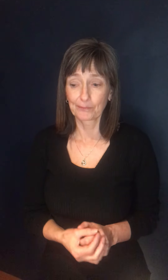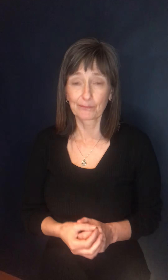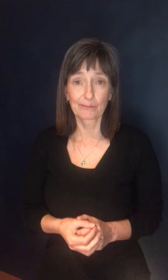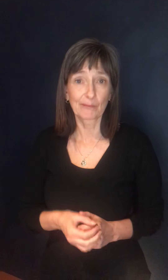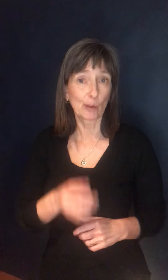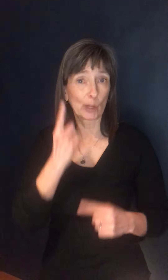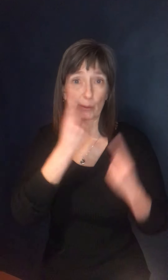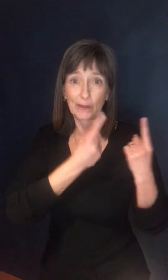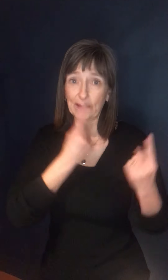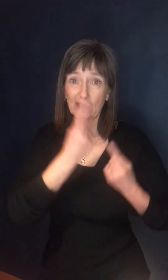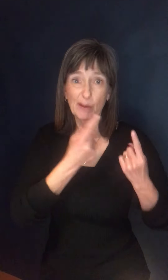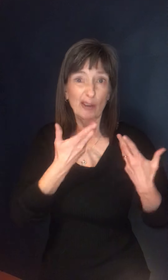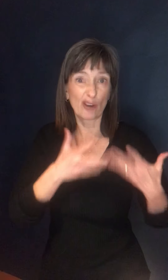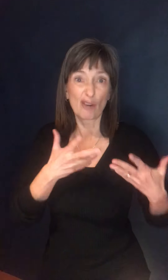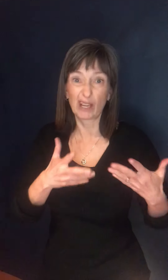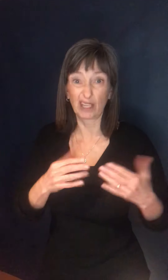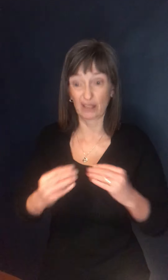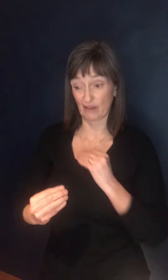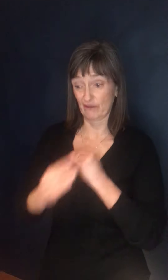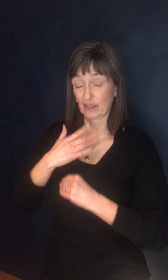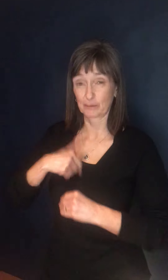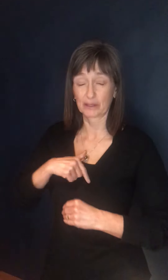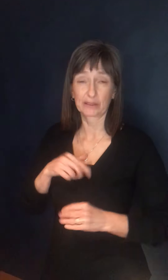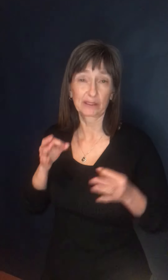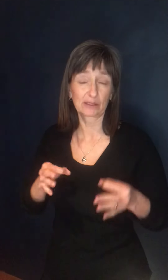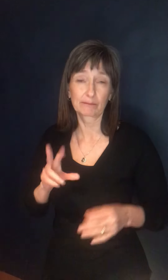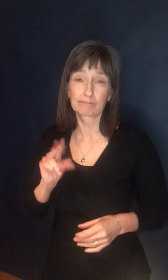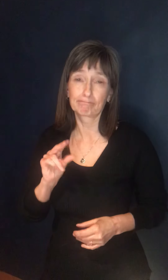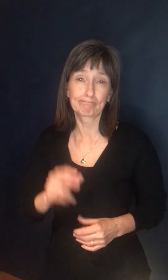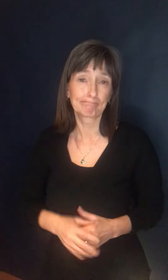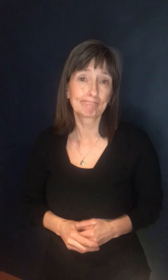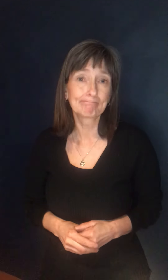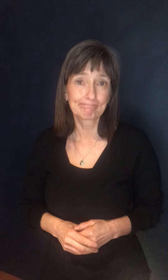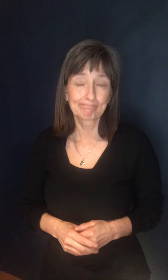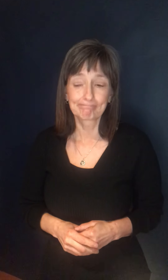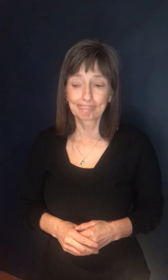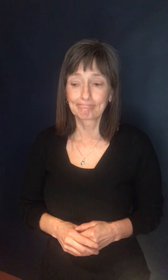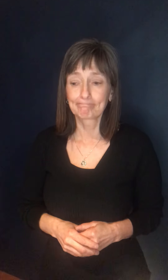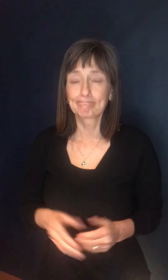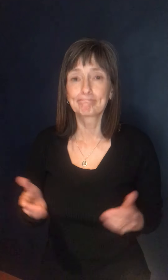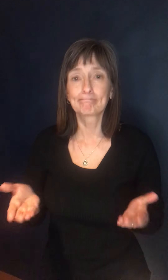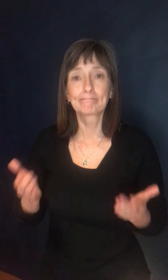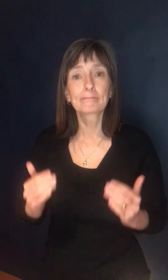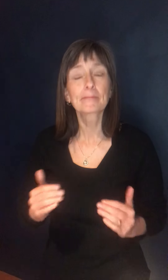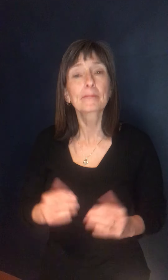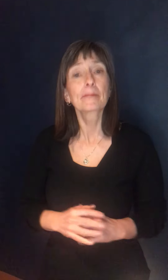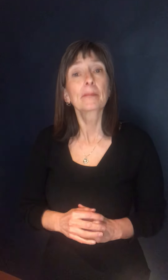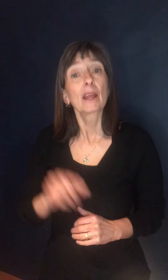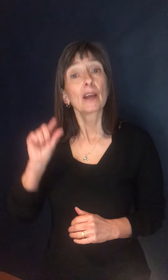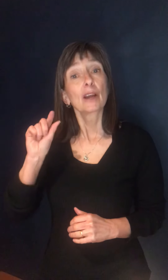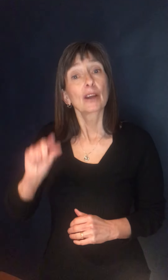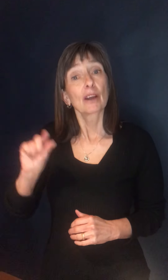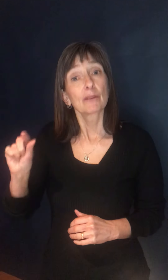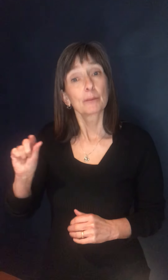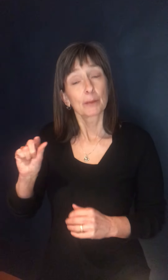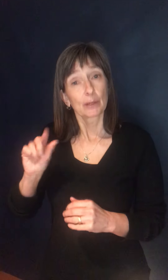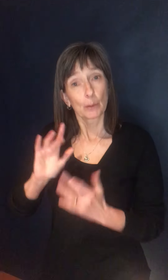it. It didn't really factor in at all. Thank you. And on the government website, it says restaurants can open at 50%